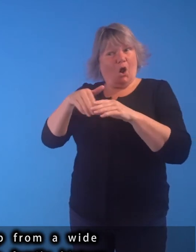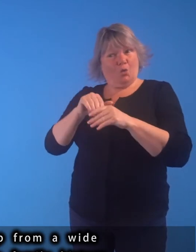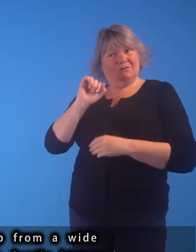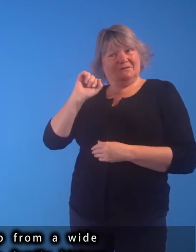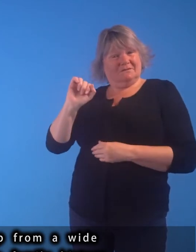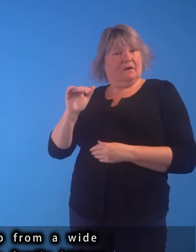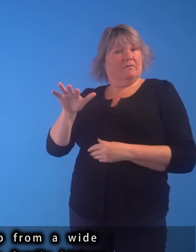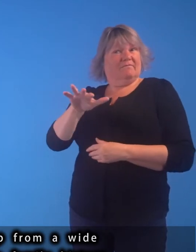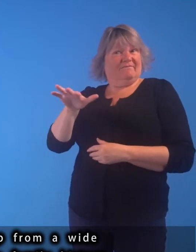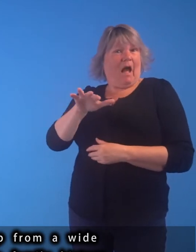family history.